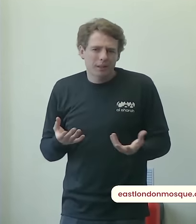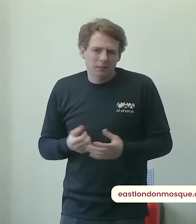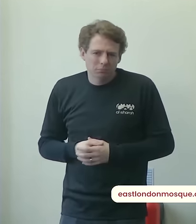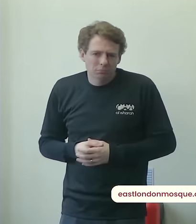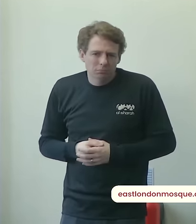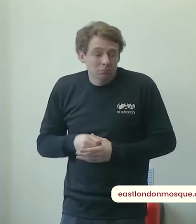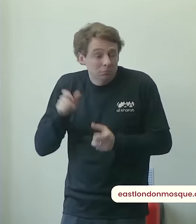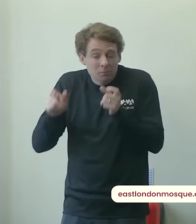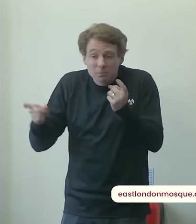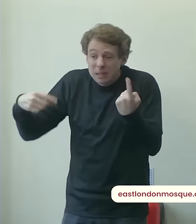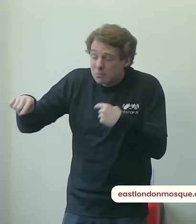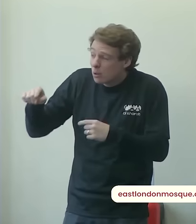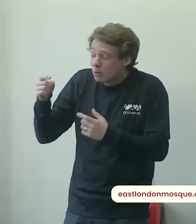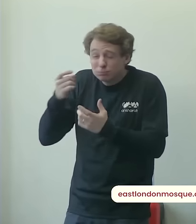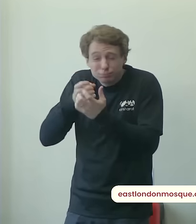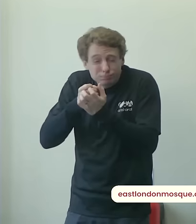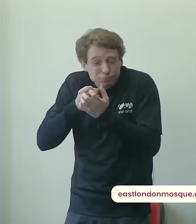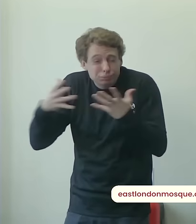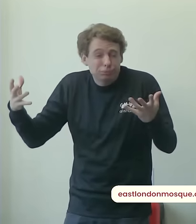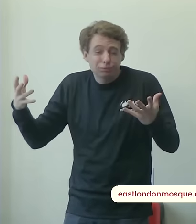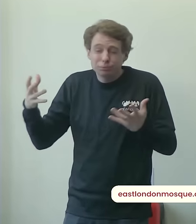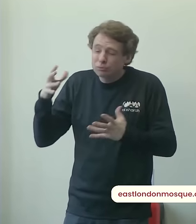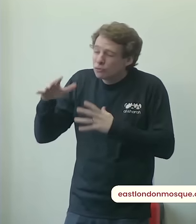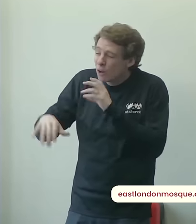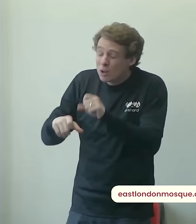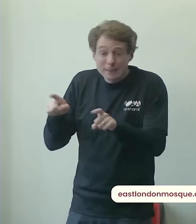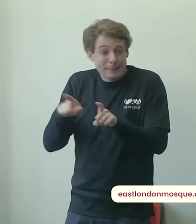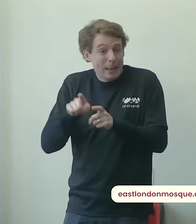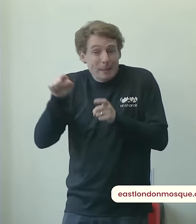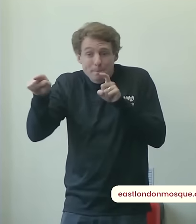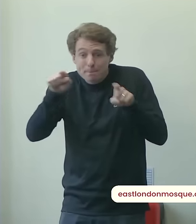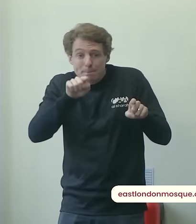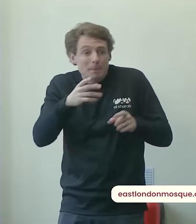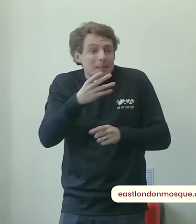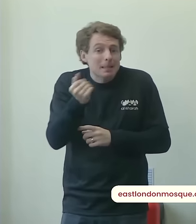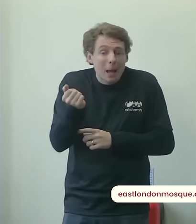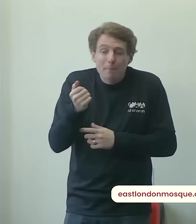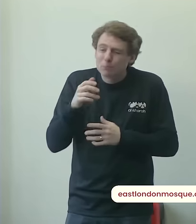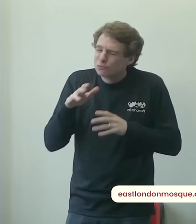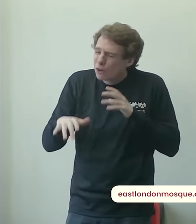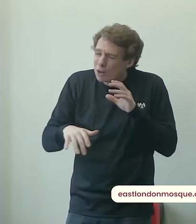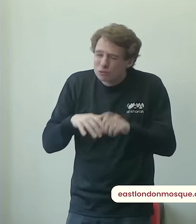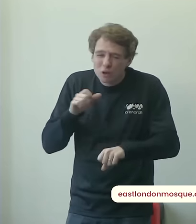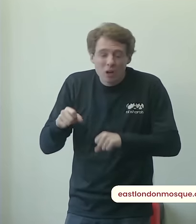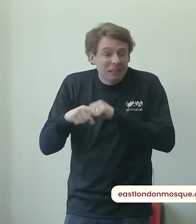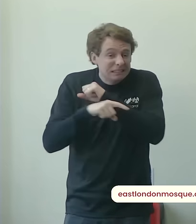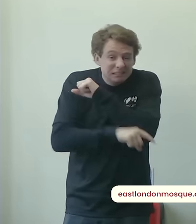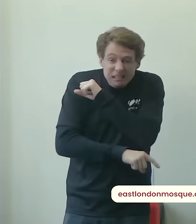many of us are struggling just to pay our debts at times sometimes we have health